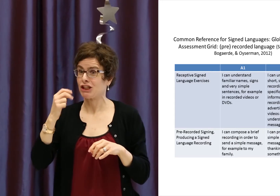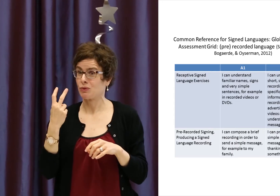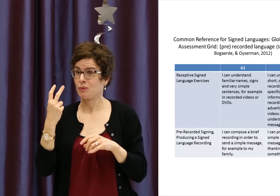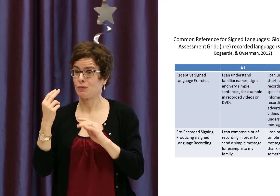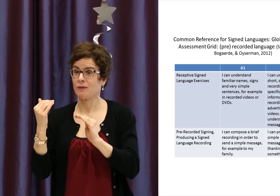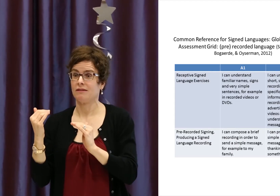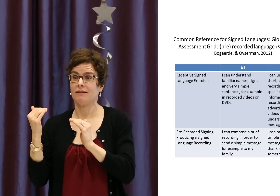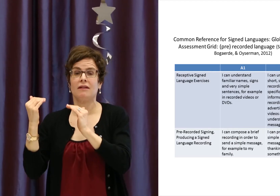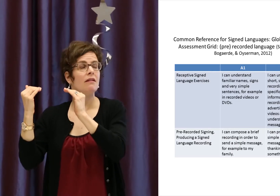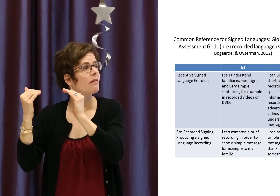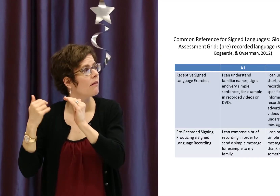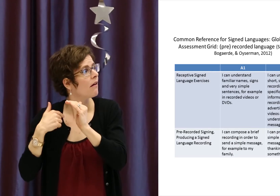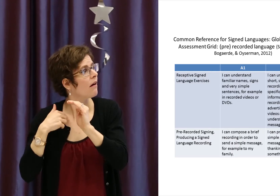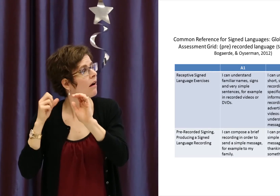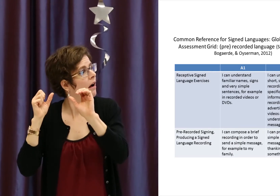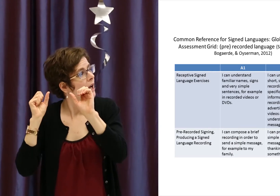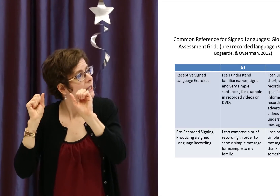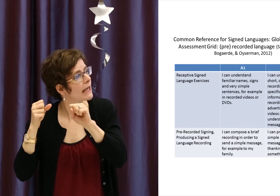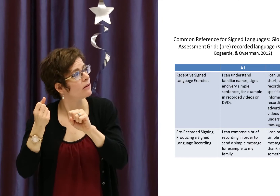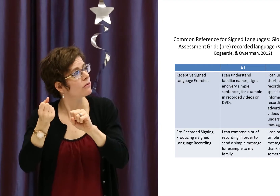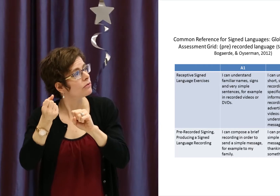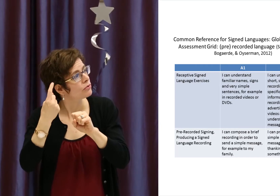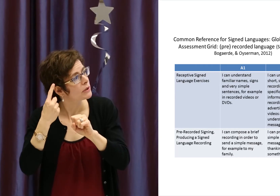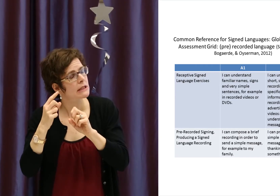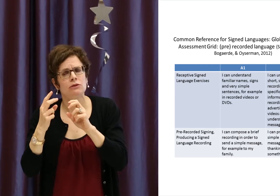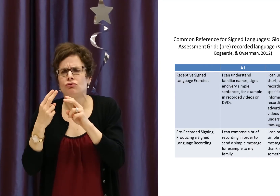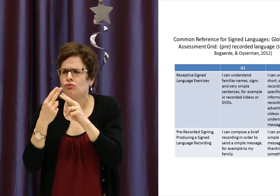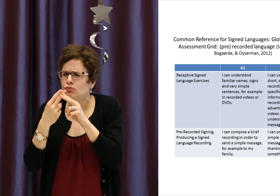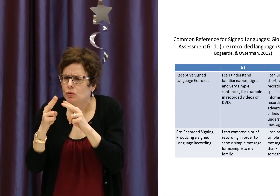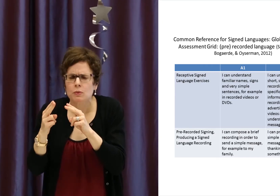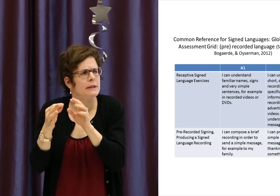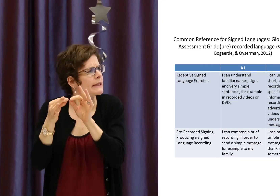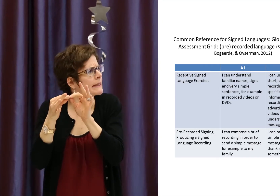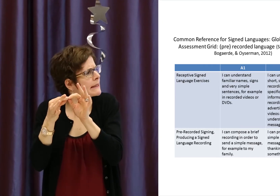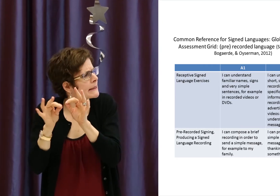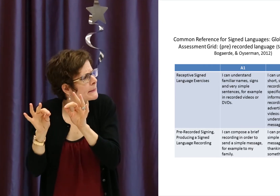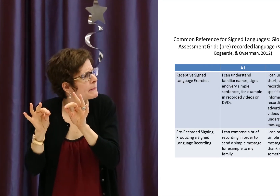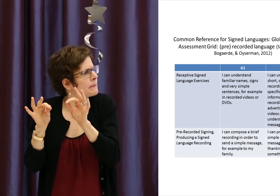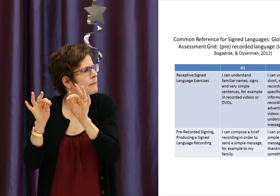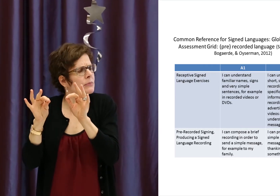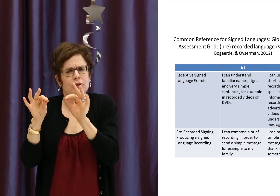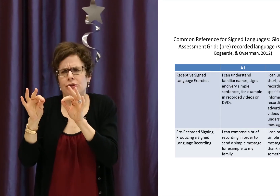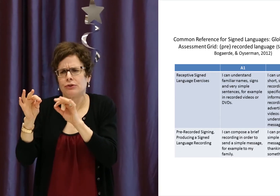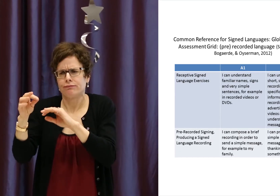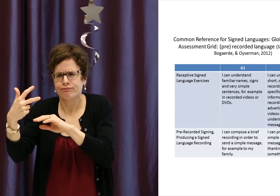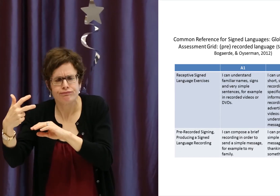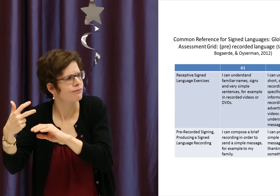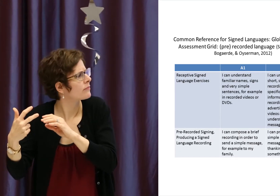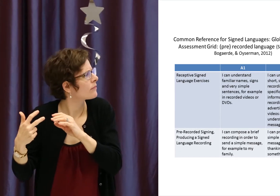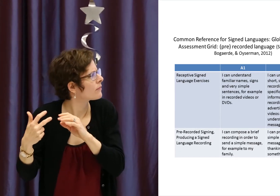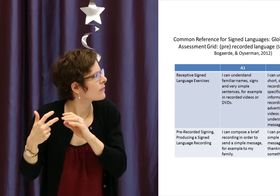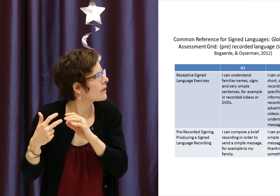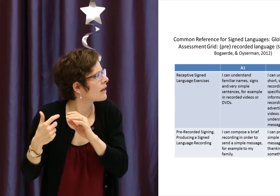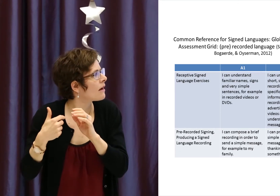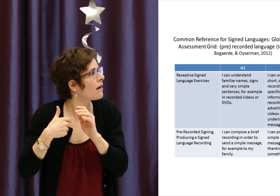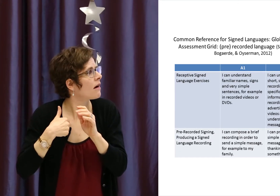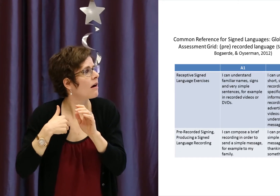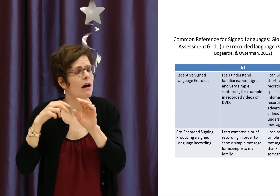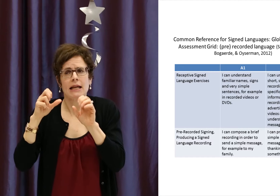At the A2 level, an example of the descriptor, what one can do at that level, is I can understand very